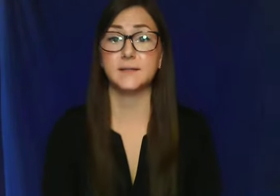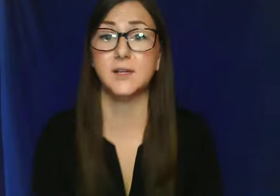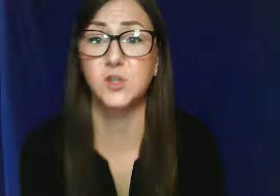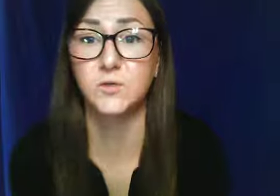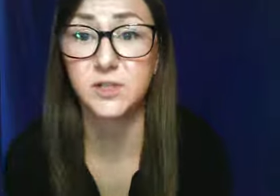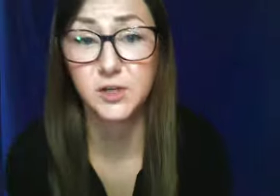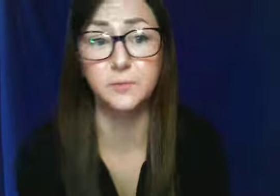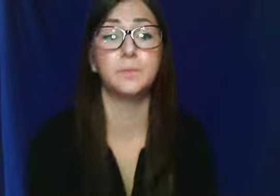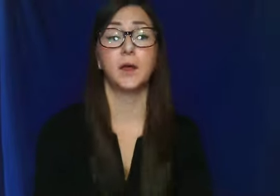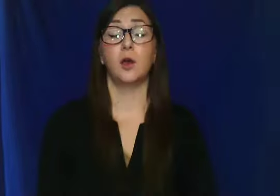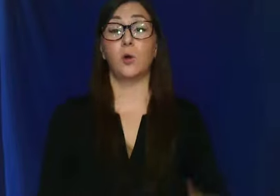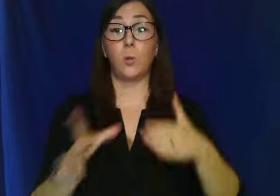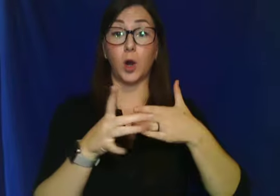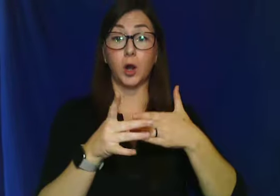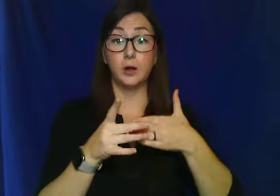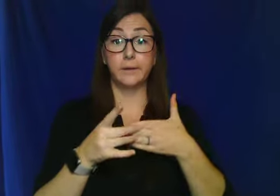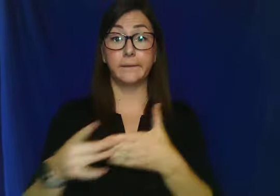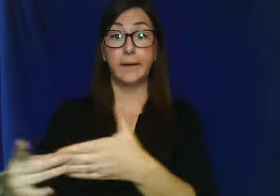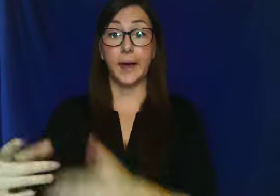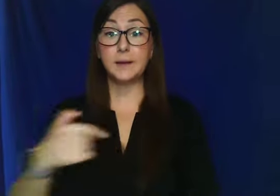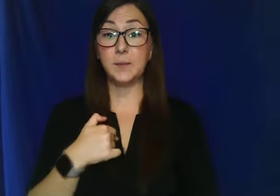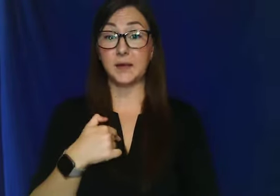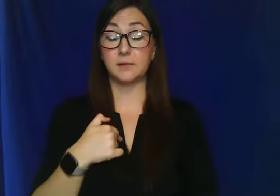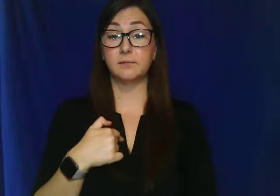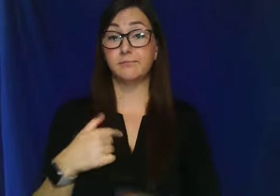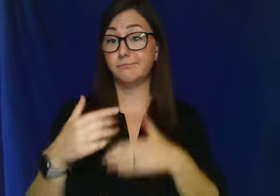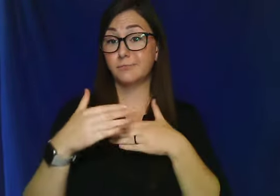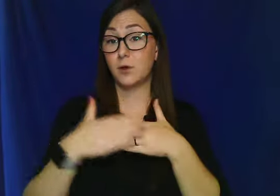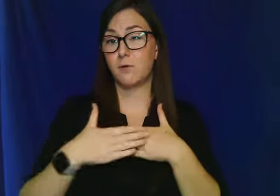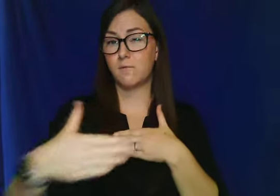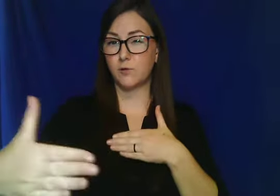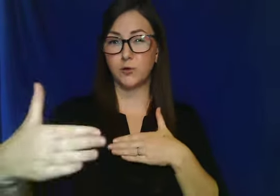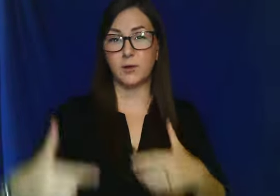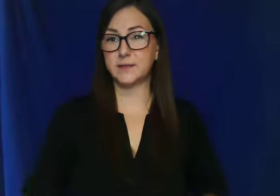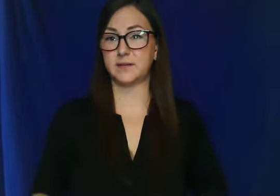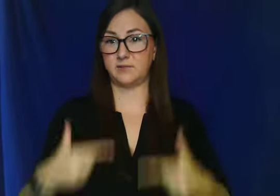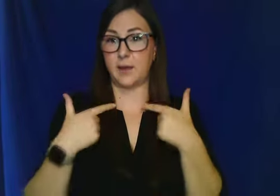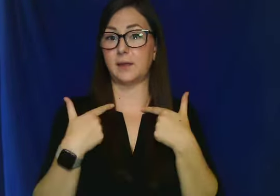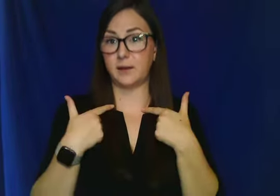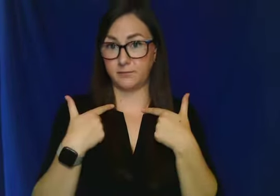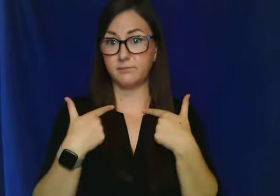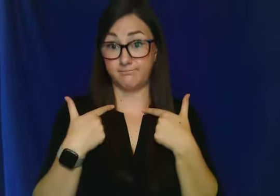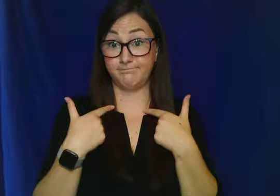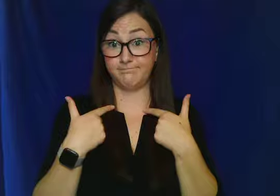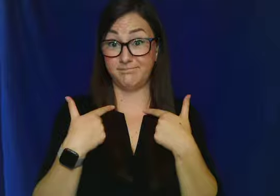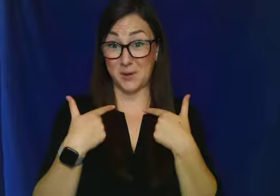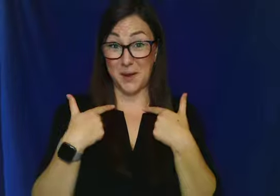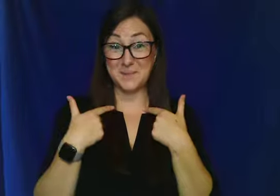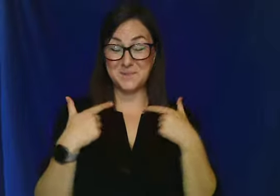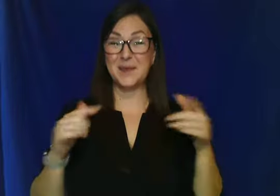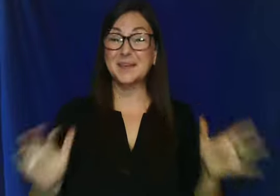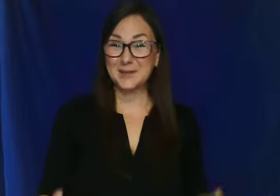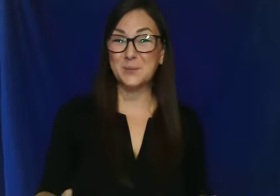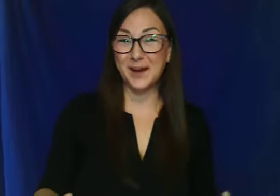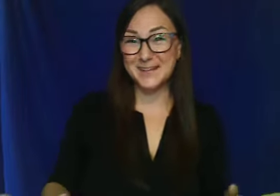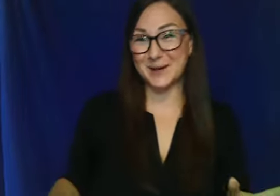that I chose to do were, Guide me for the rest of my life. Okay, so I'll break it down.